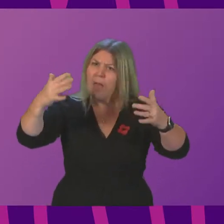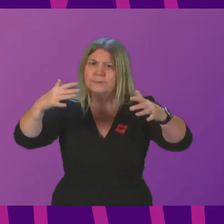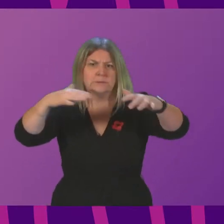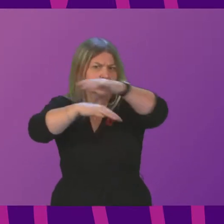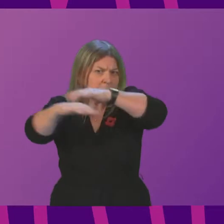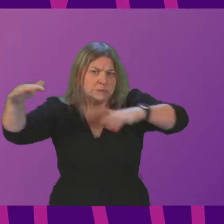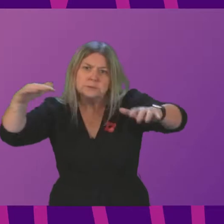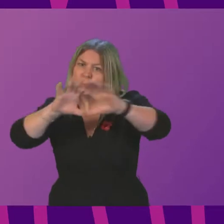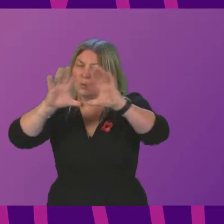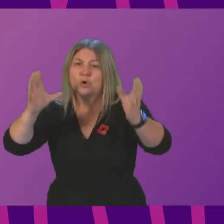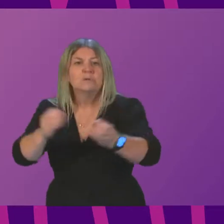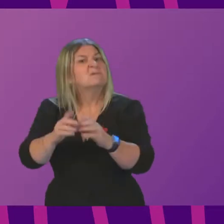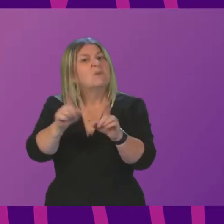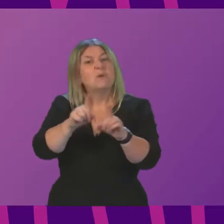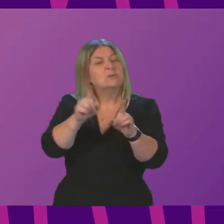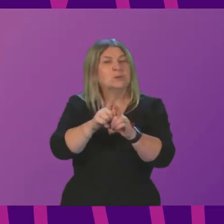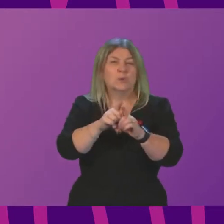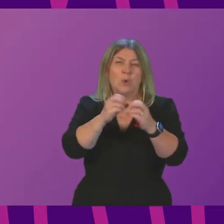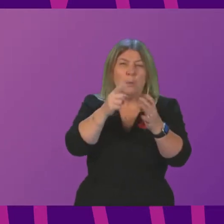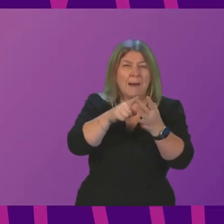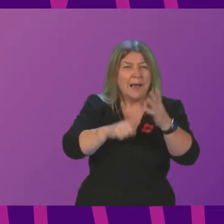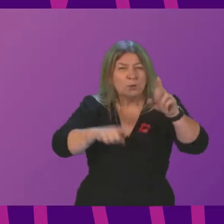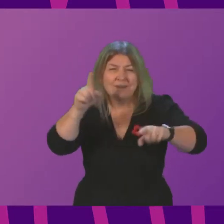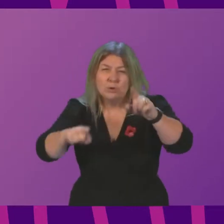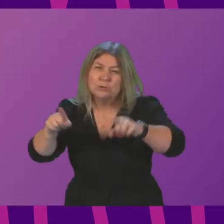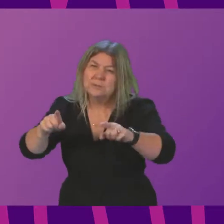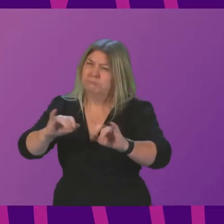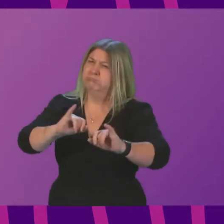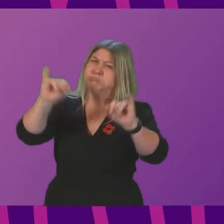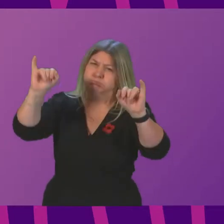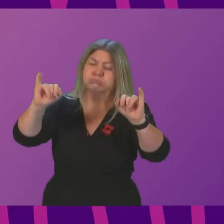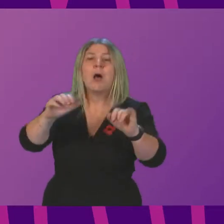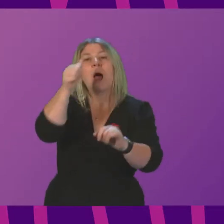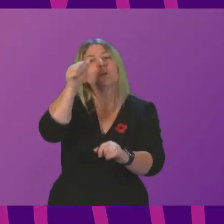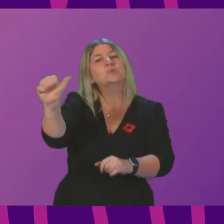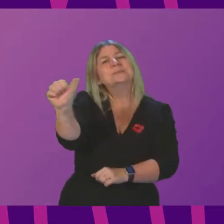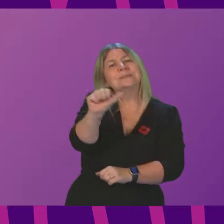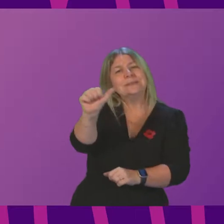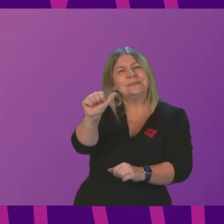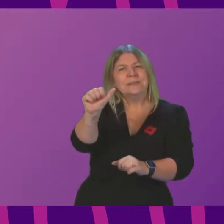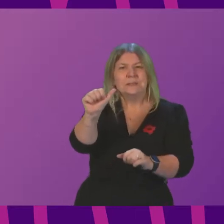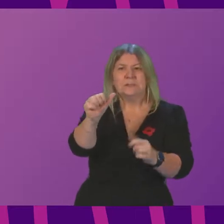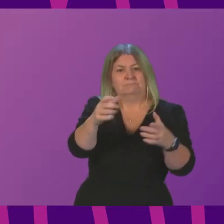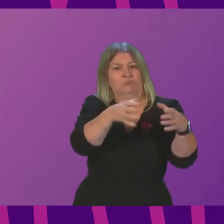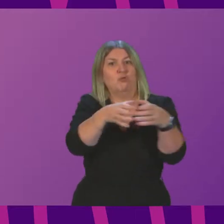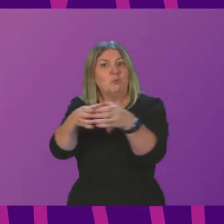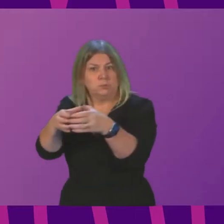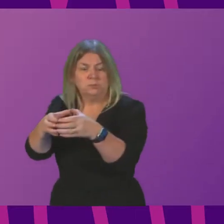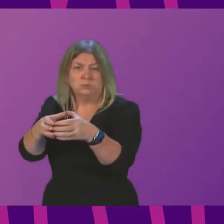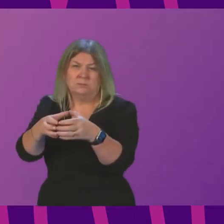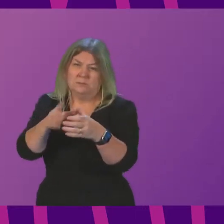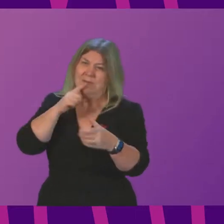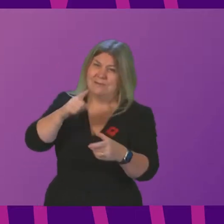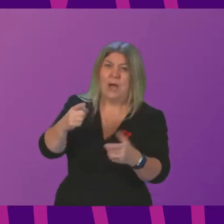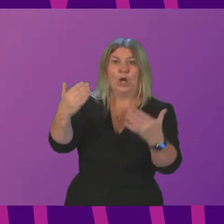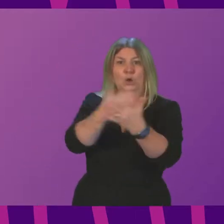devastating for biodiversity. 16 marine and climate groups recently highlighted that the pipeline would cut through